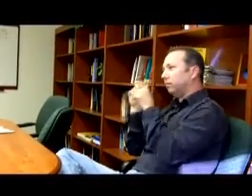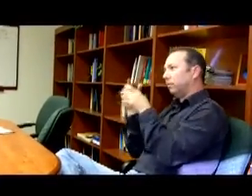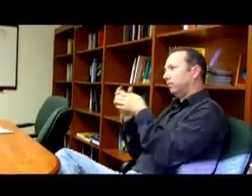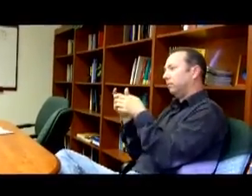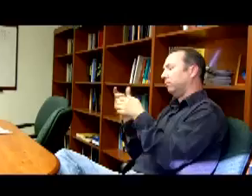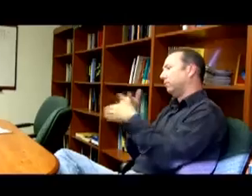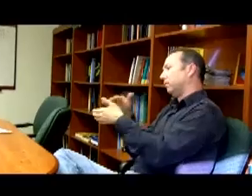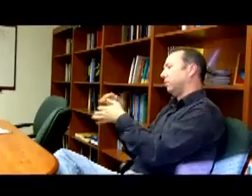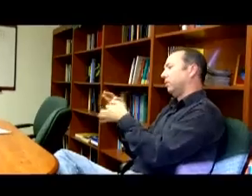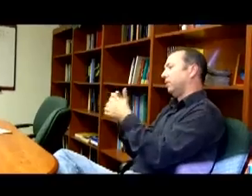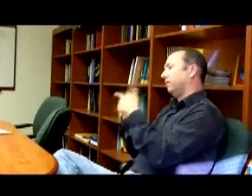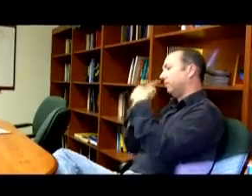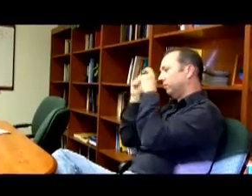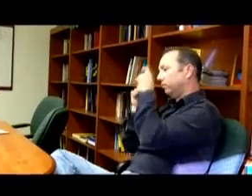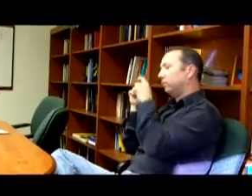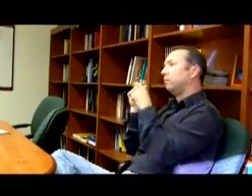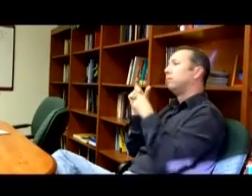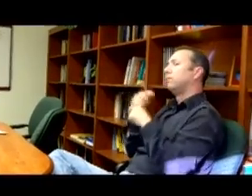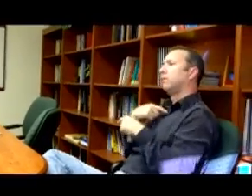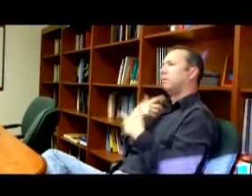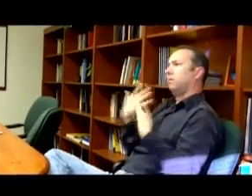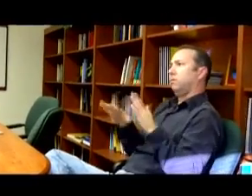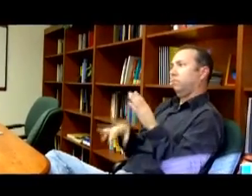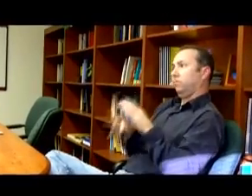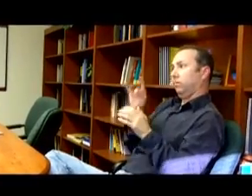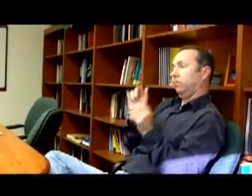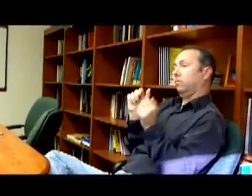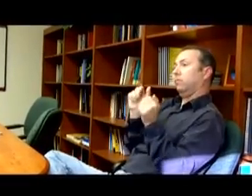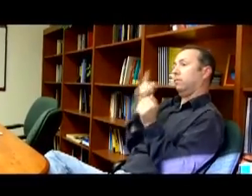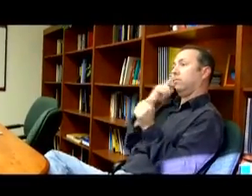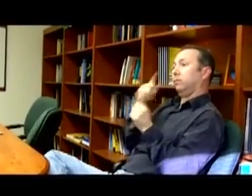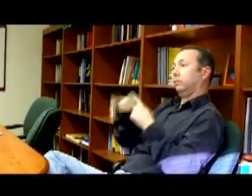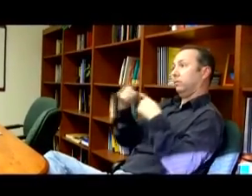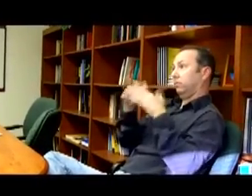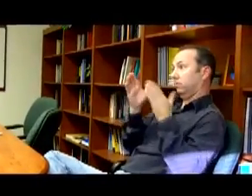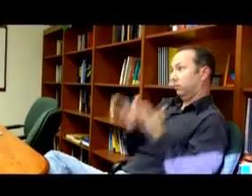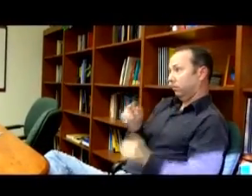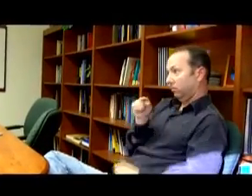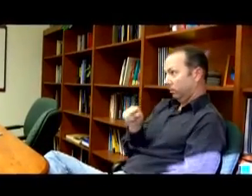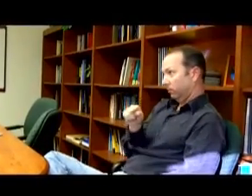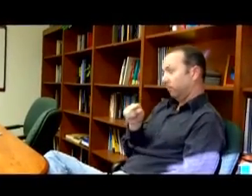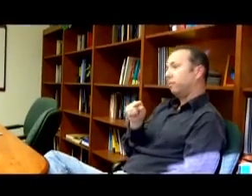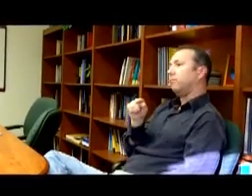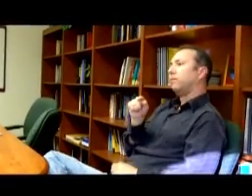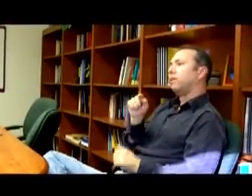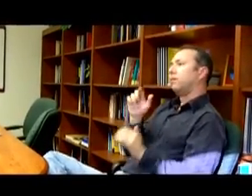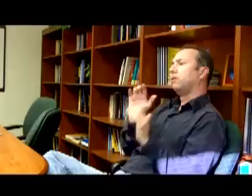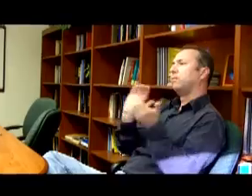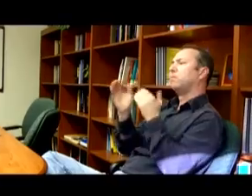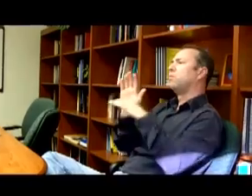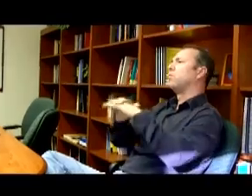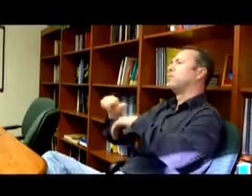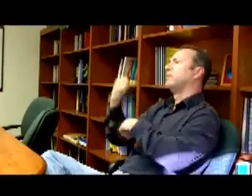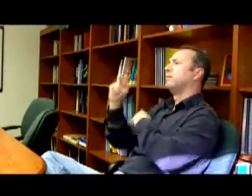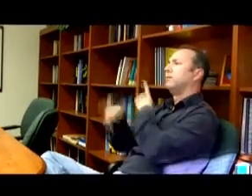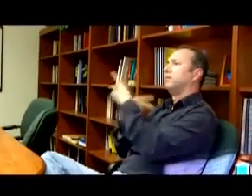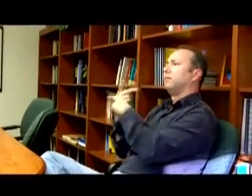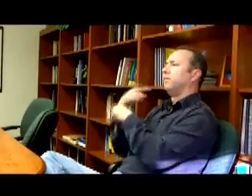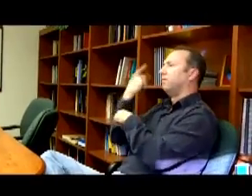we've already found that for signers, compared with other types of